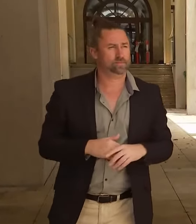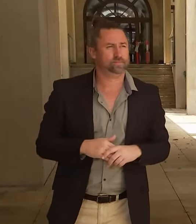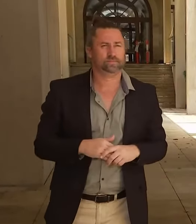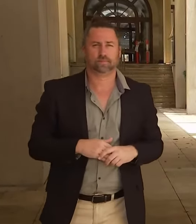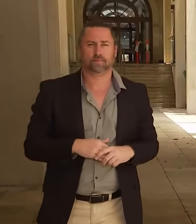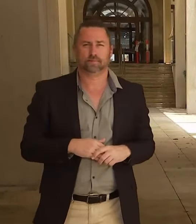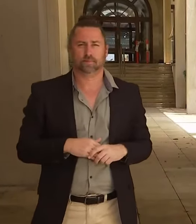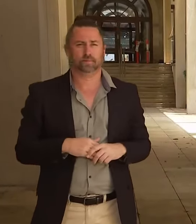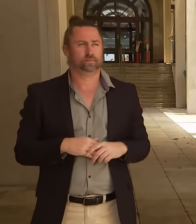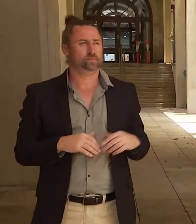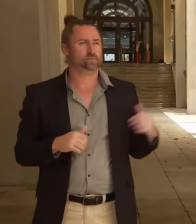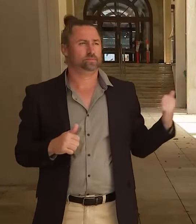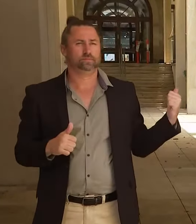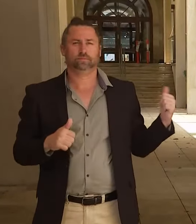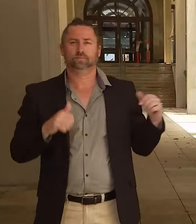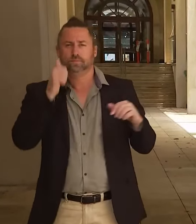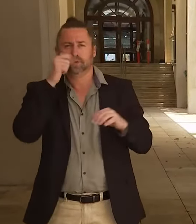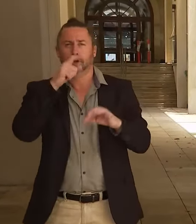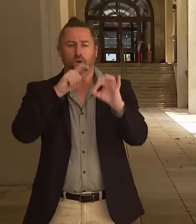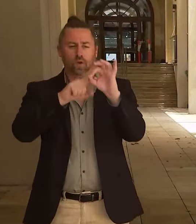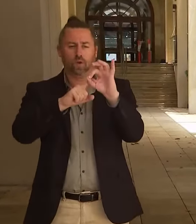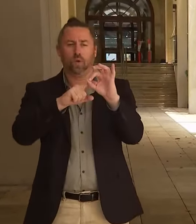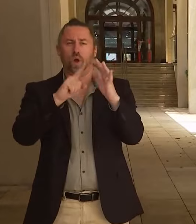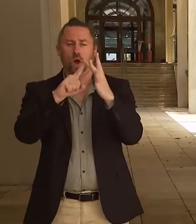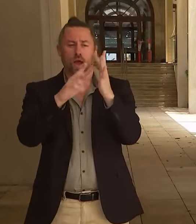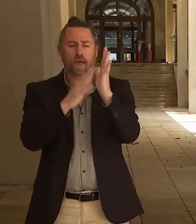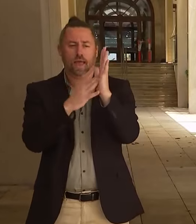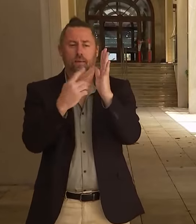QIMR work of the upside?